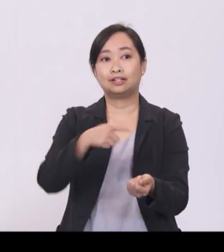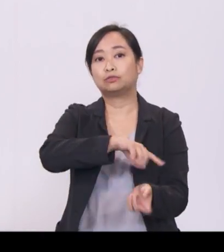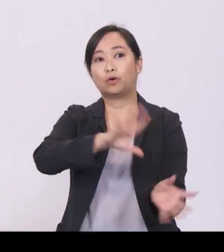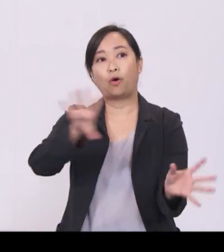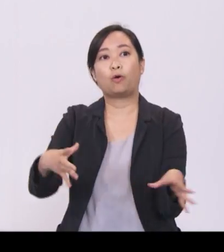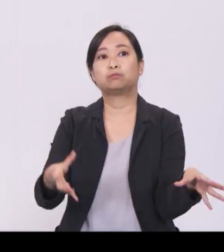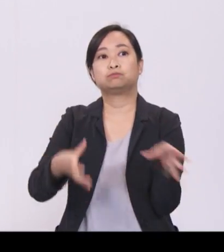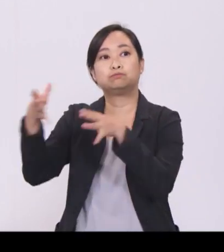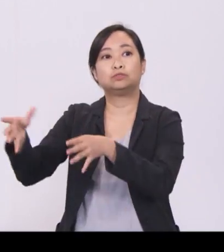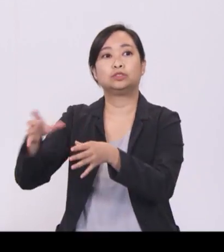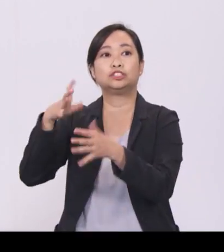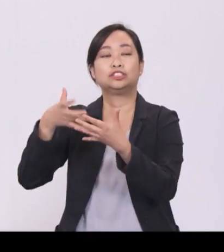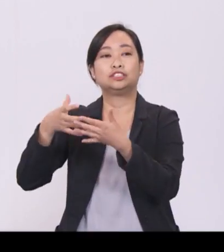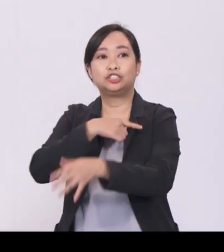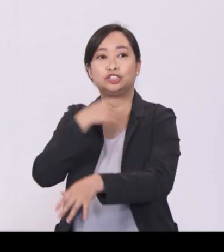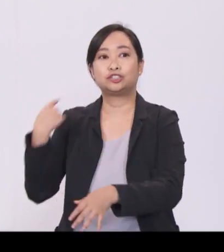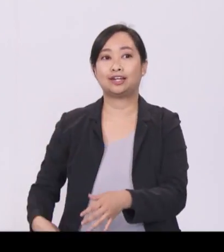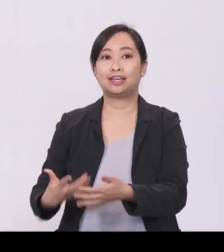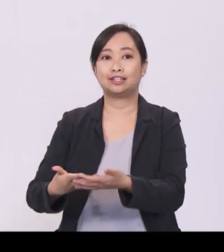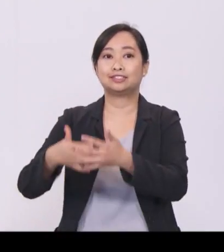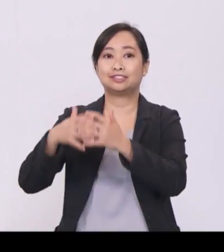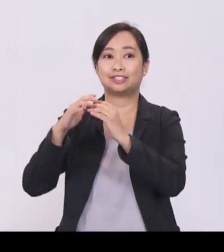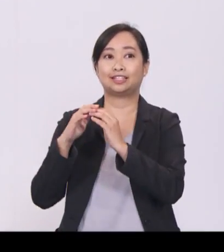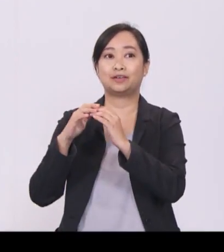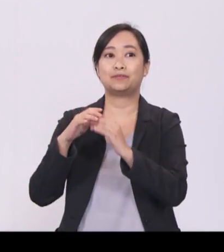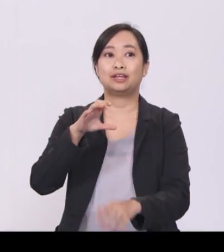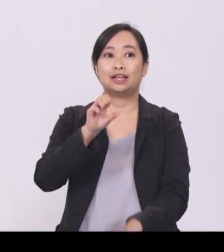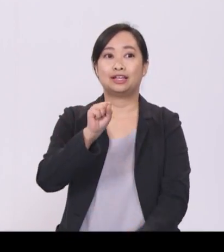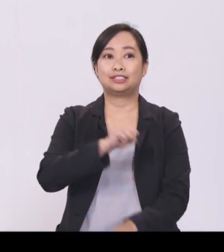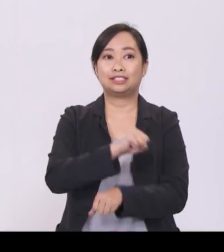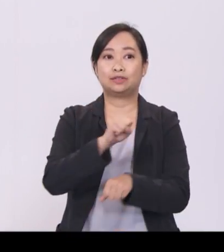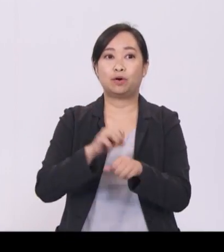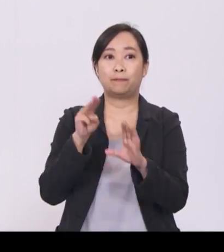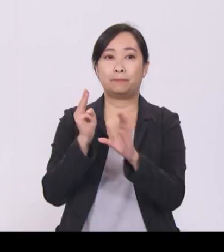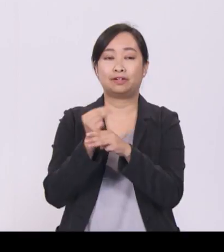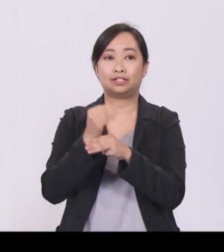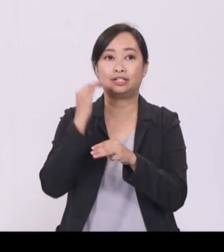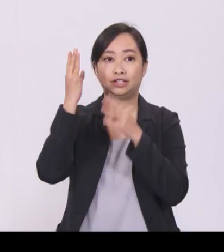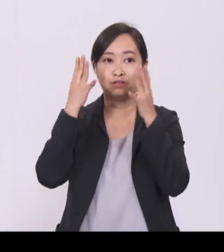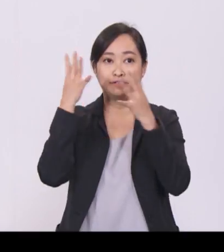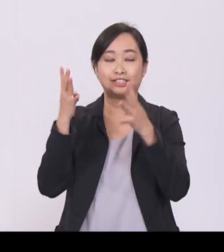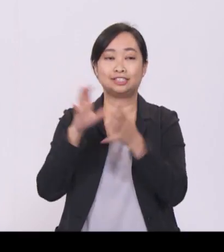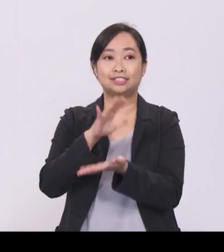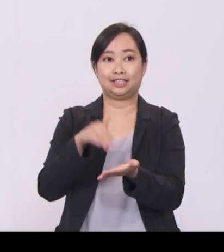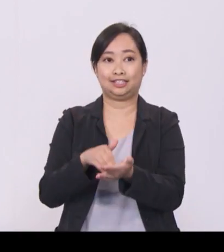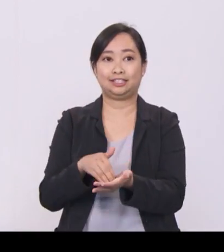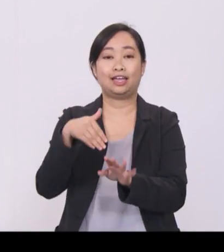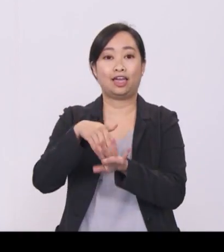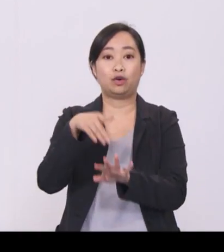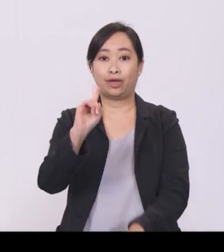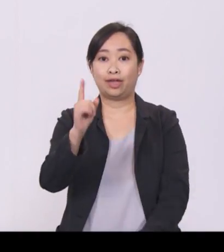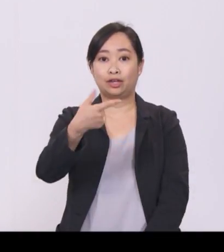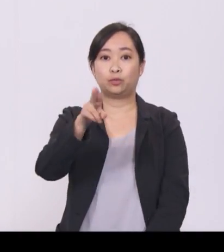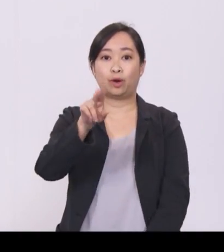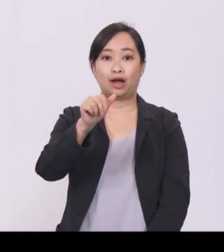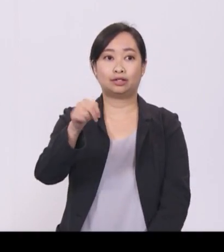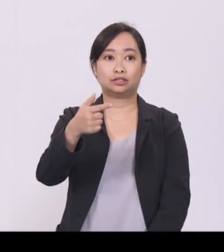The Centre provides these SMEs with a platform to co-create advanced manufacturing solutions with prospective Chinese clients,